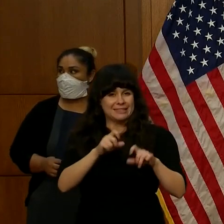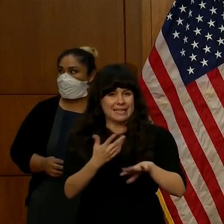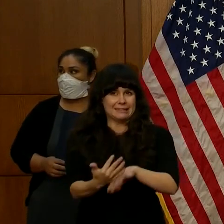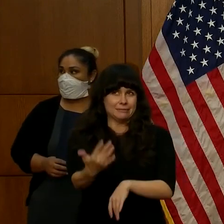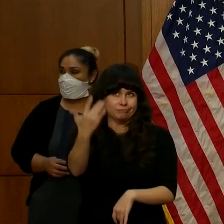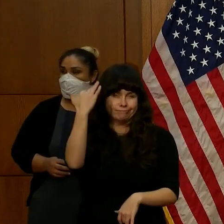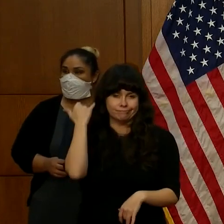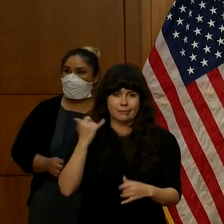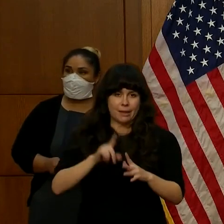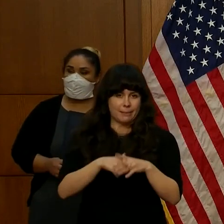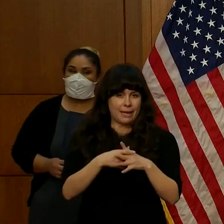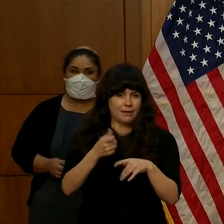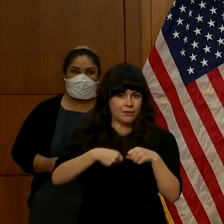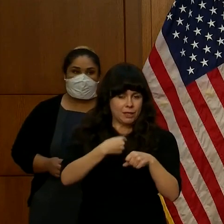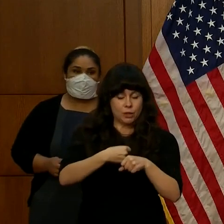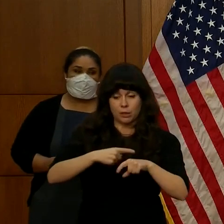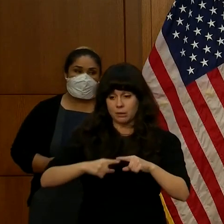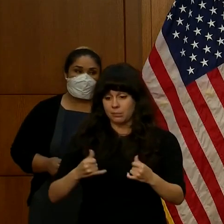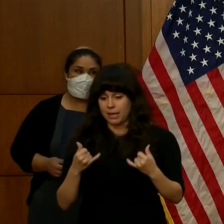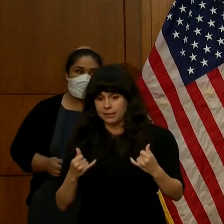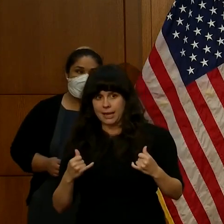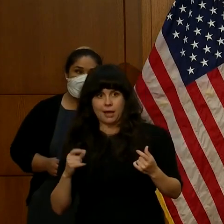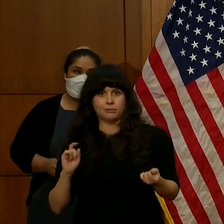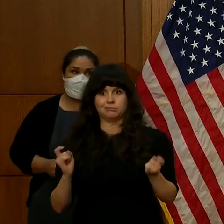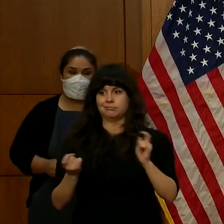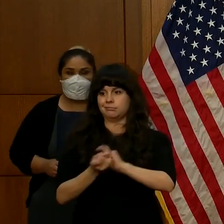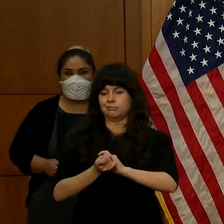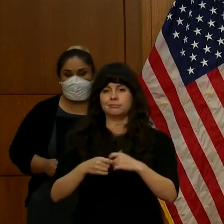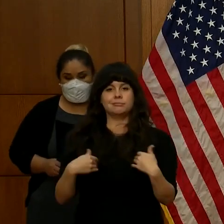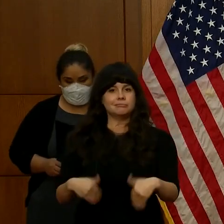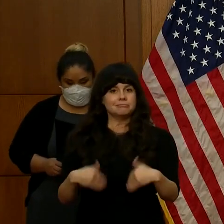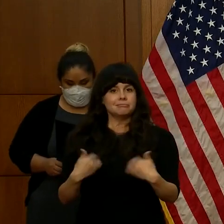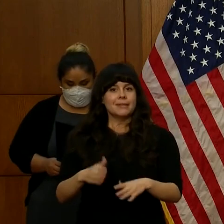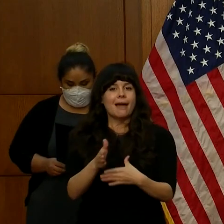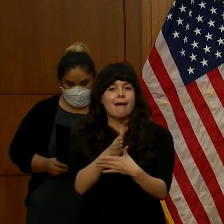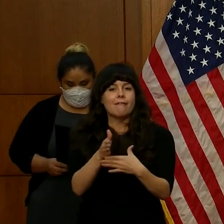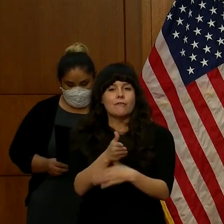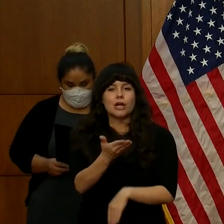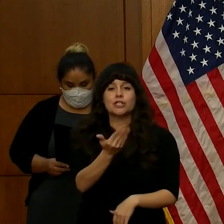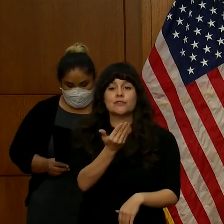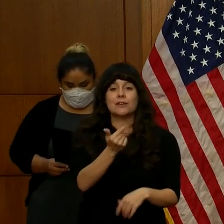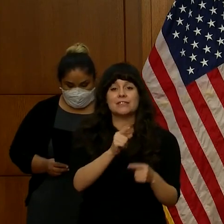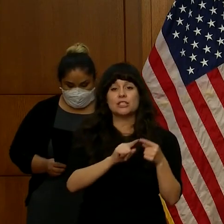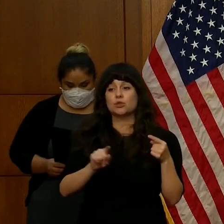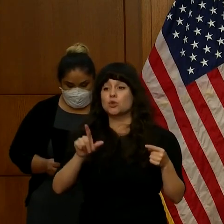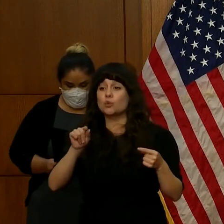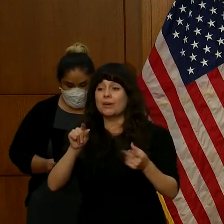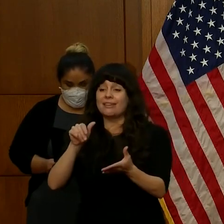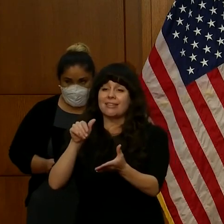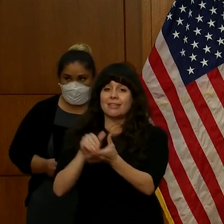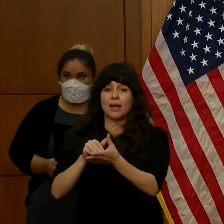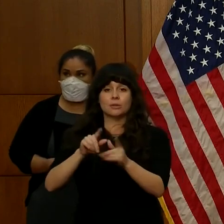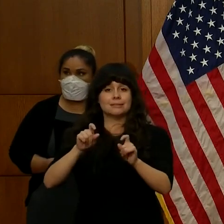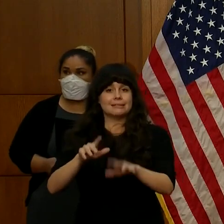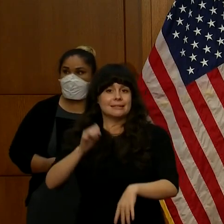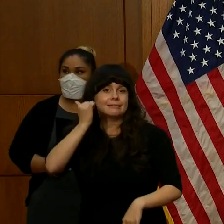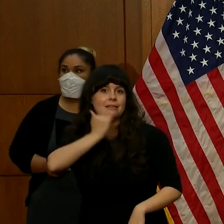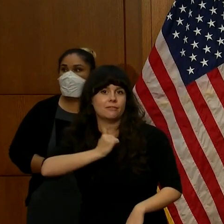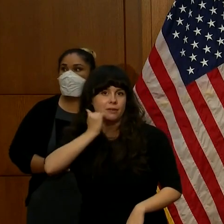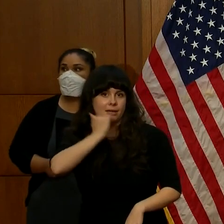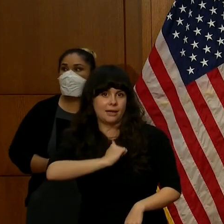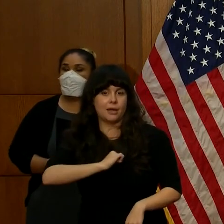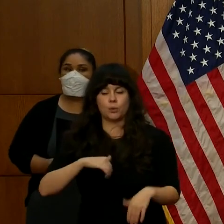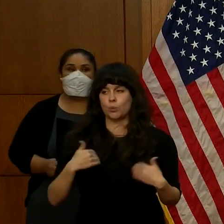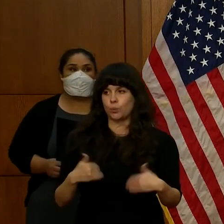around, as you just saw in the numbers, and we are now averaging 15,000 to 20,000 tests a day, and those are